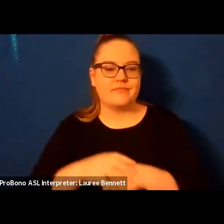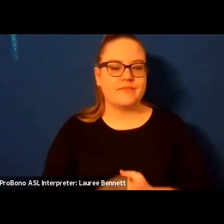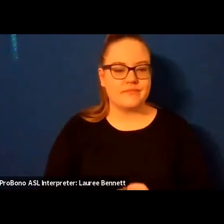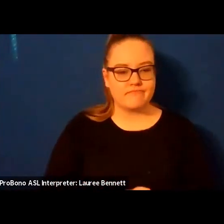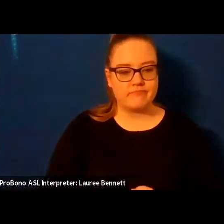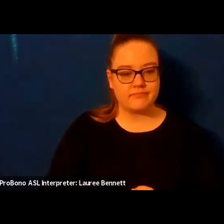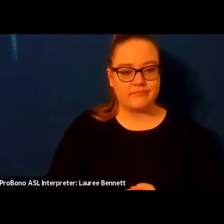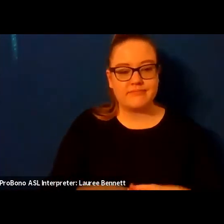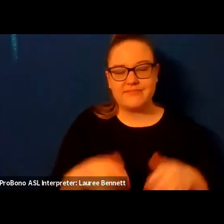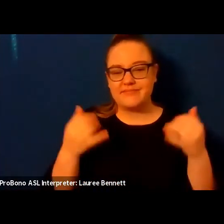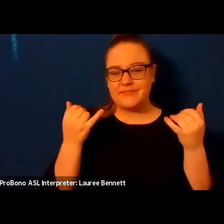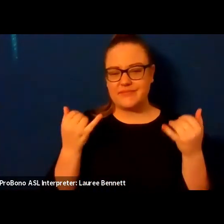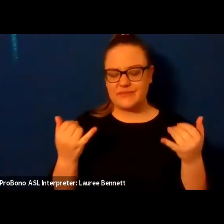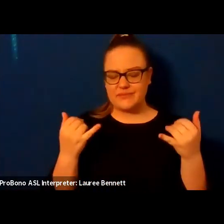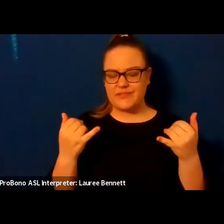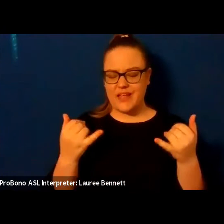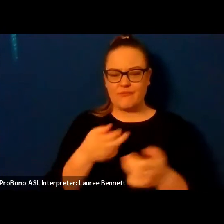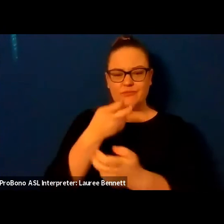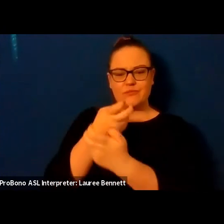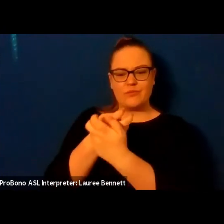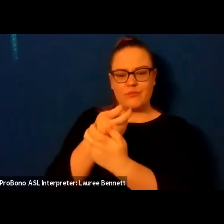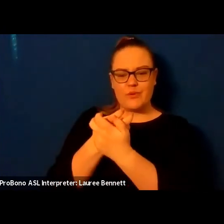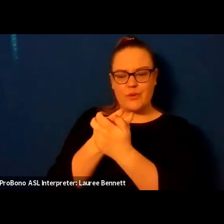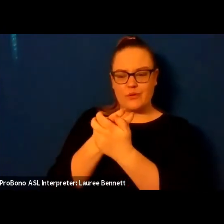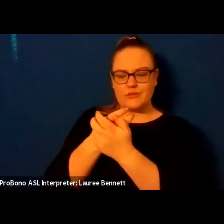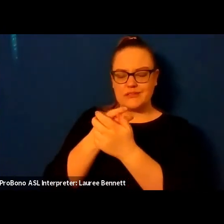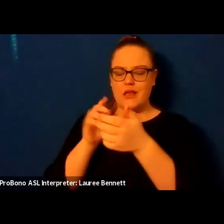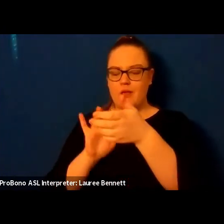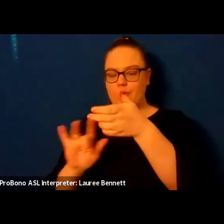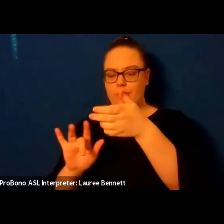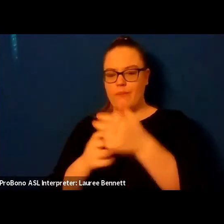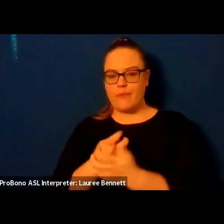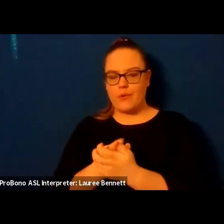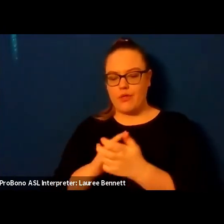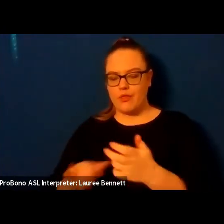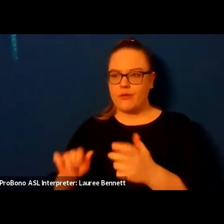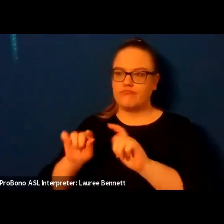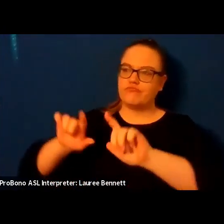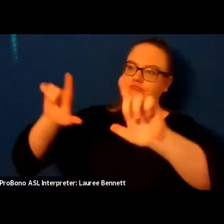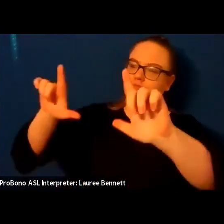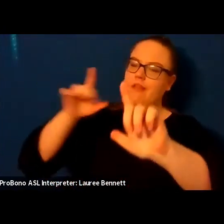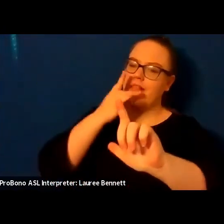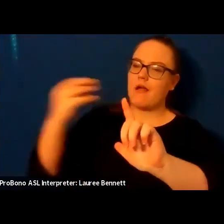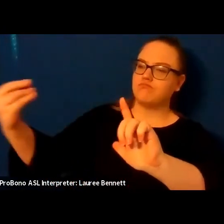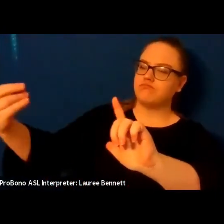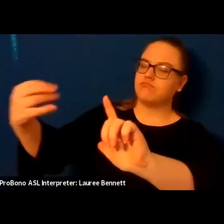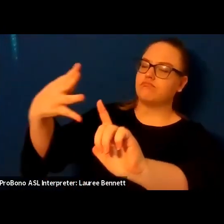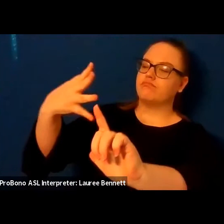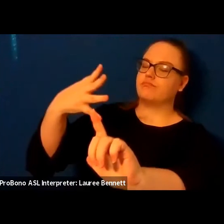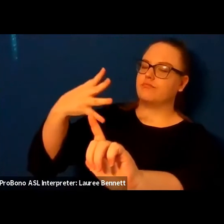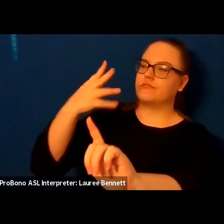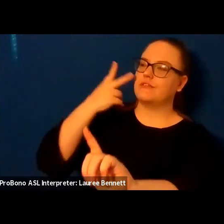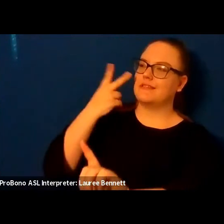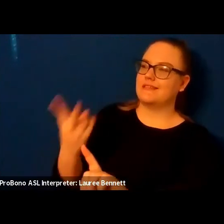blanks on a lit screen woman of marble architecture skinned thing and those